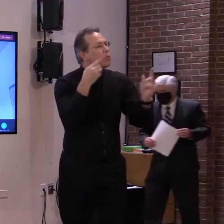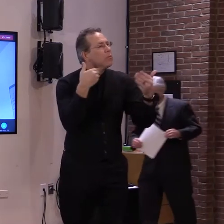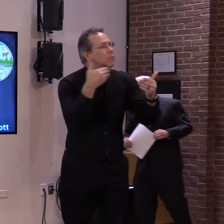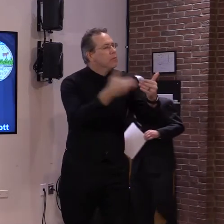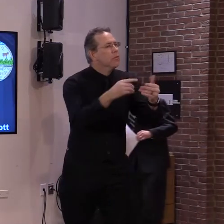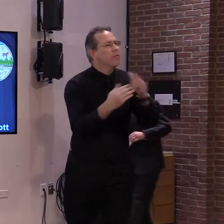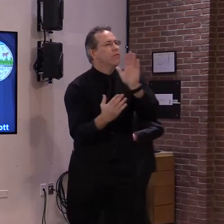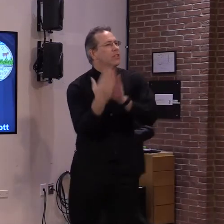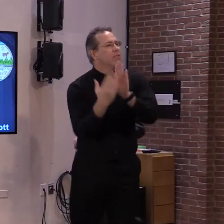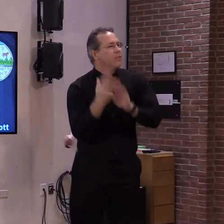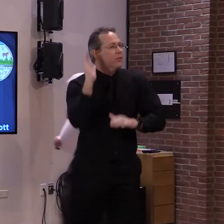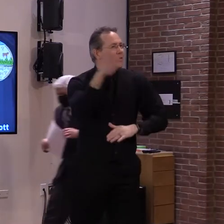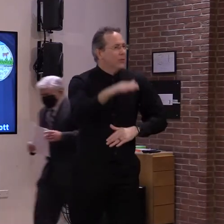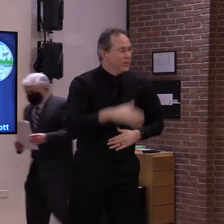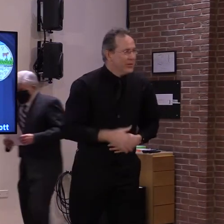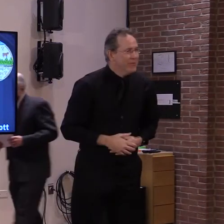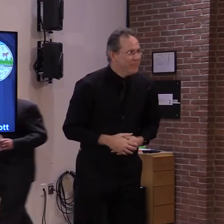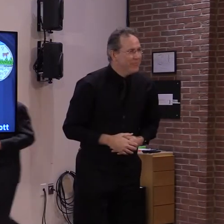Smith.